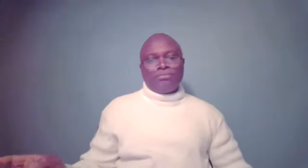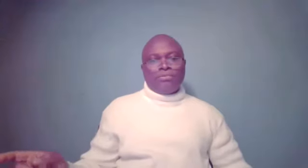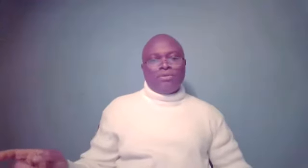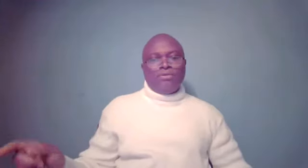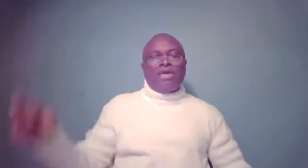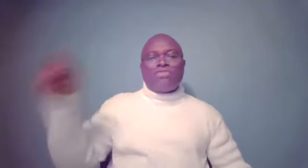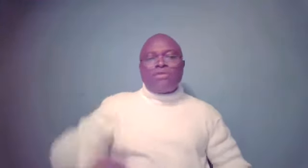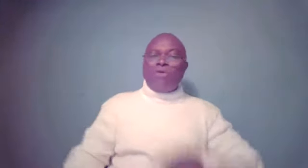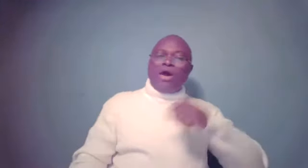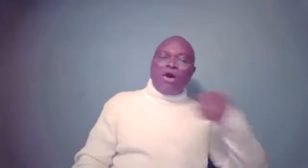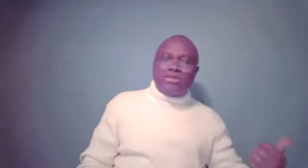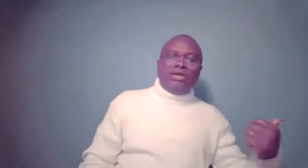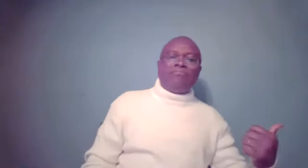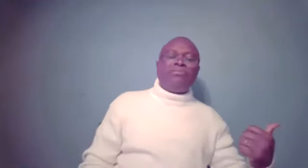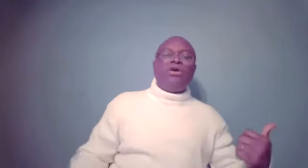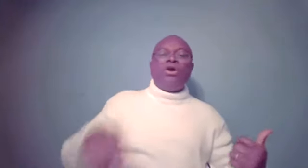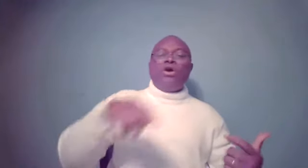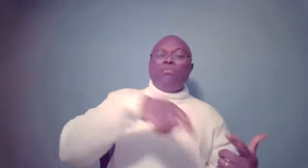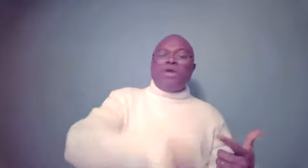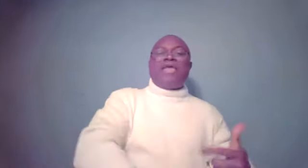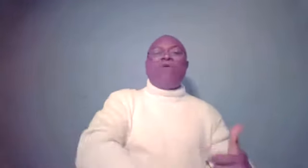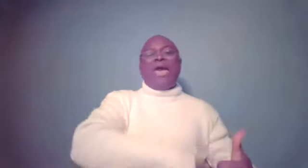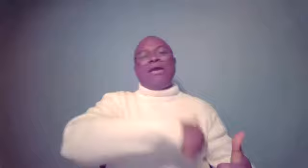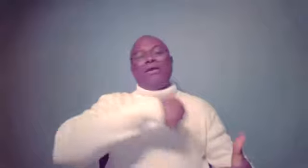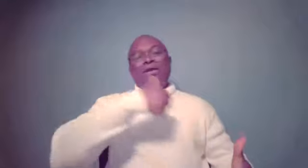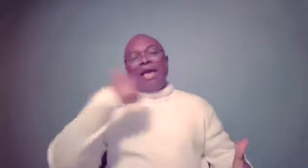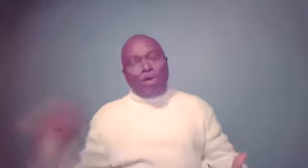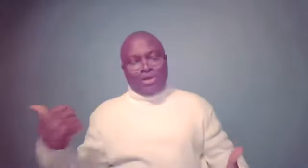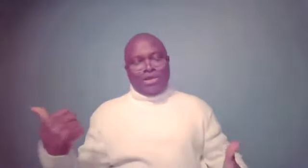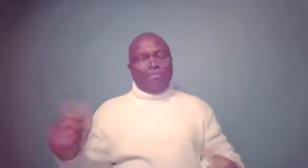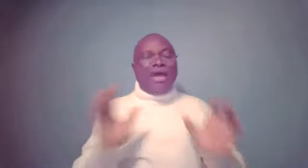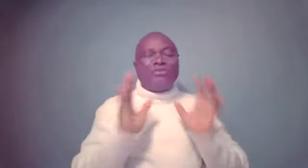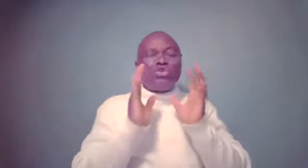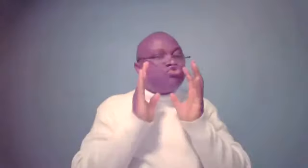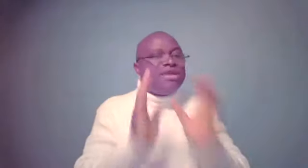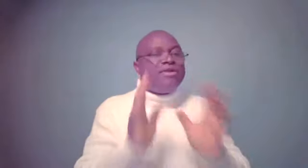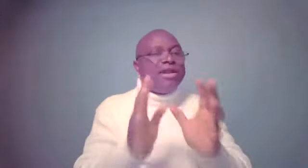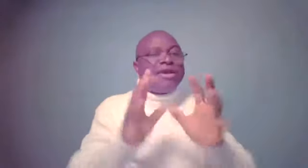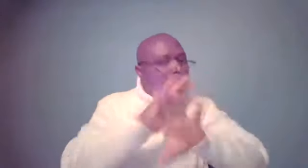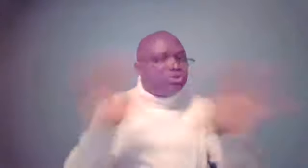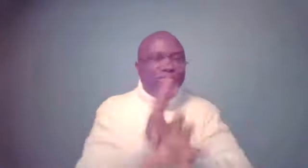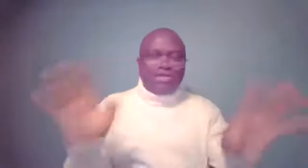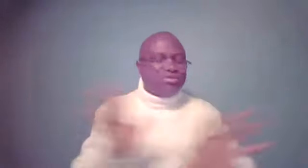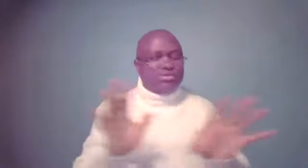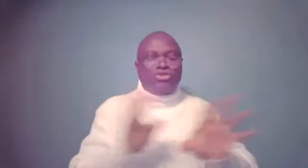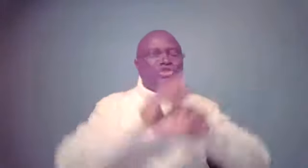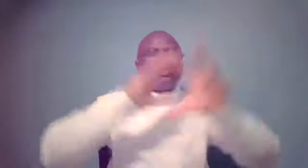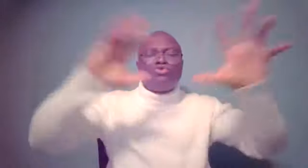They thought they were hurting him, but they were helping him. And to really, really capture this, just to